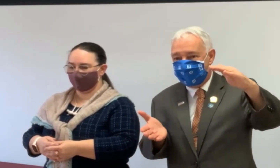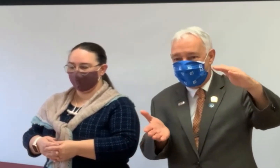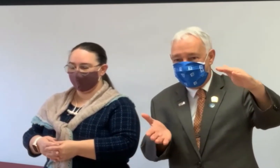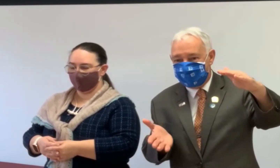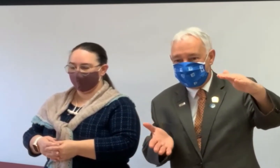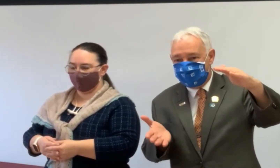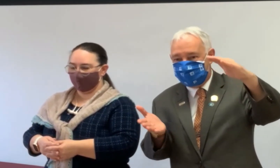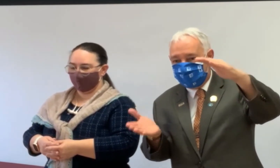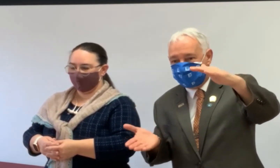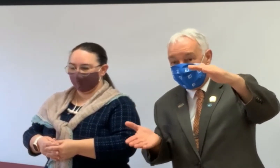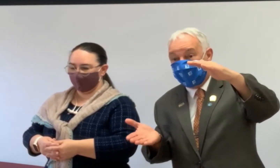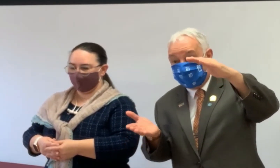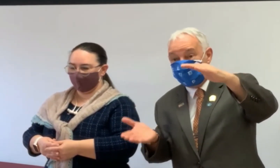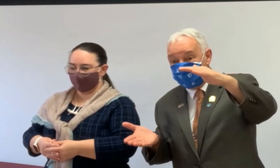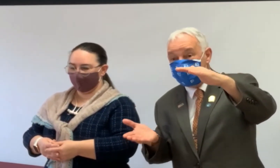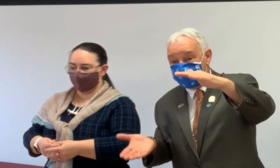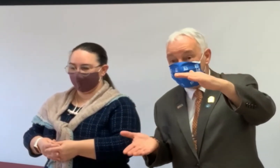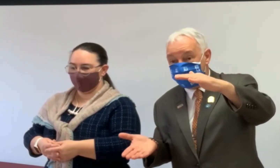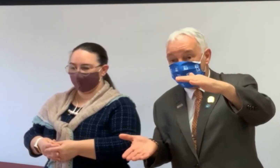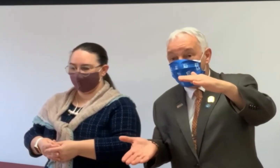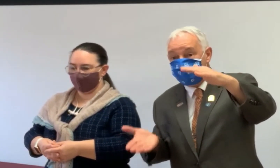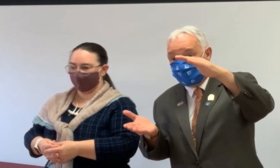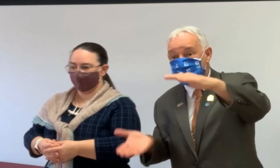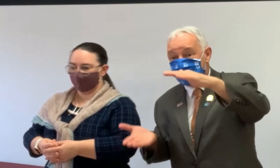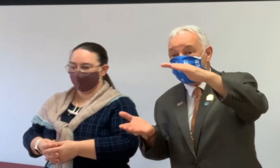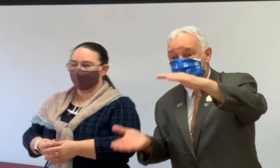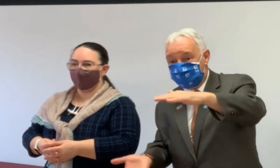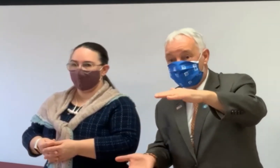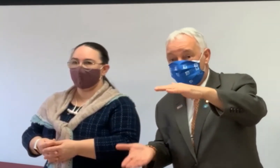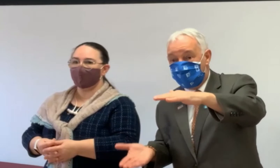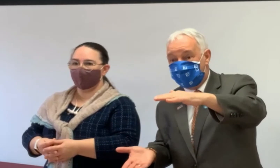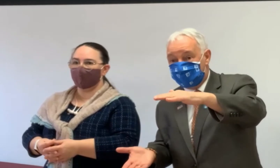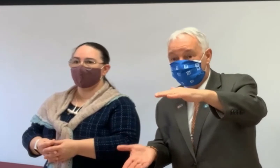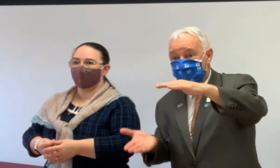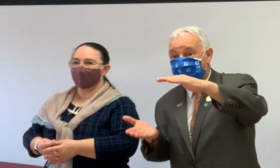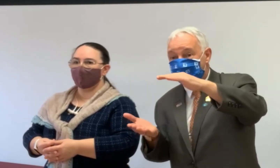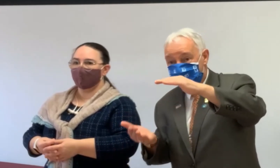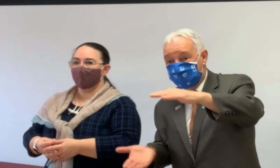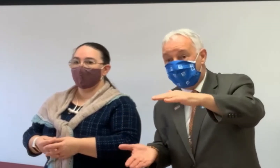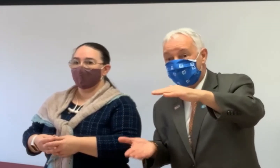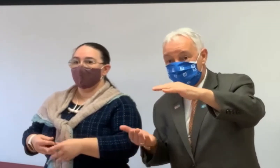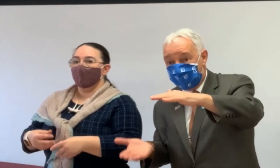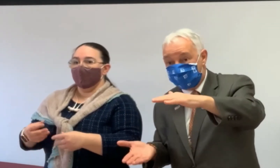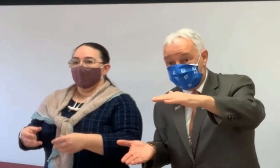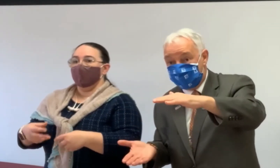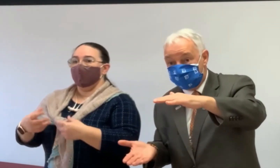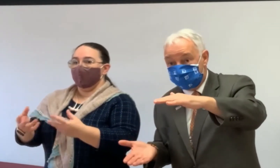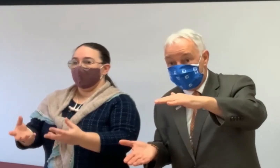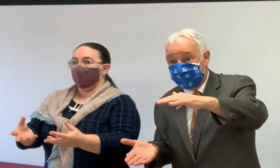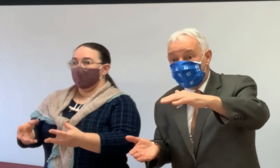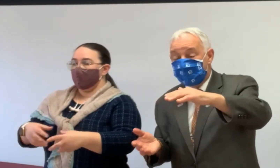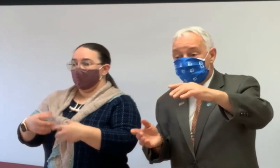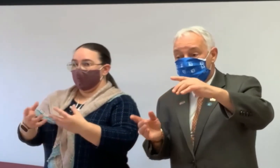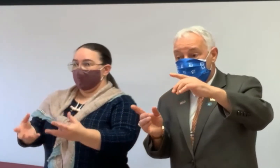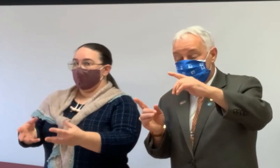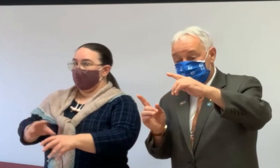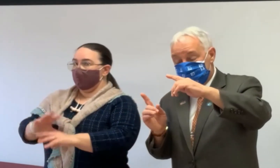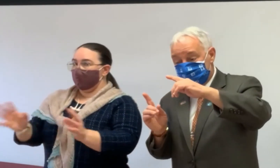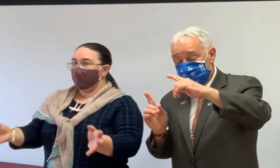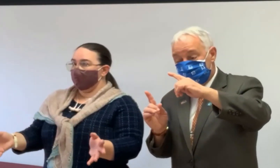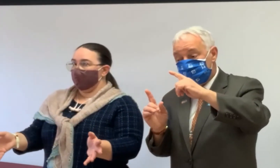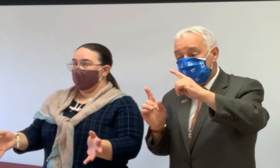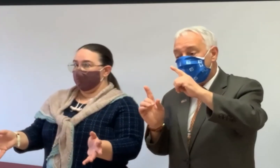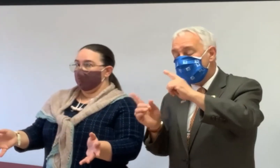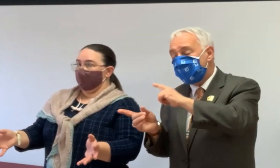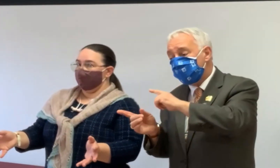market and they bought that and they're even fixing it up using a reverse mortgage to buy the property. Because once they give you the